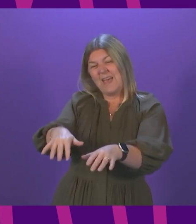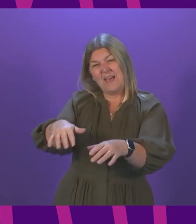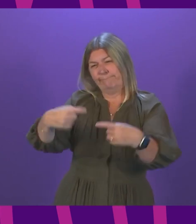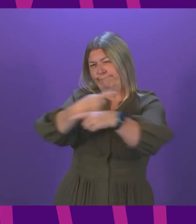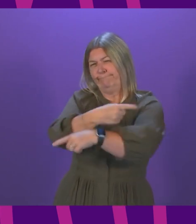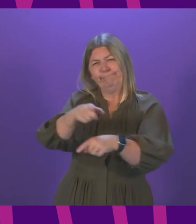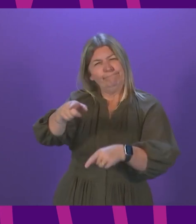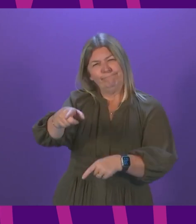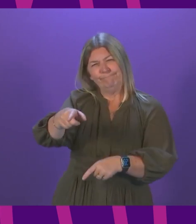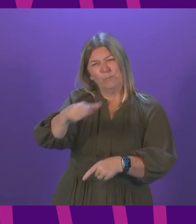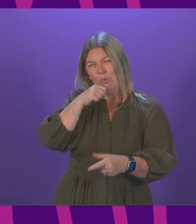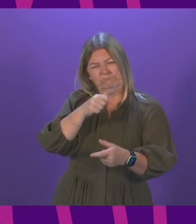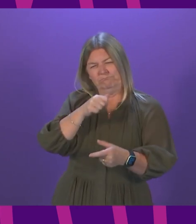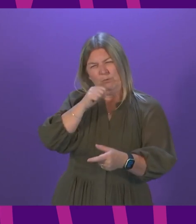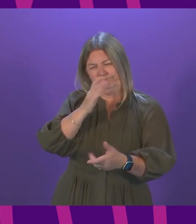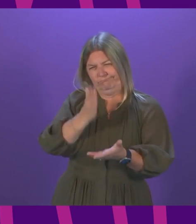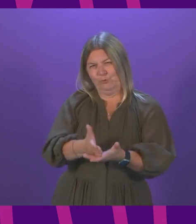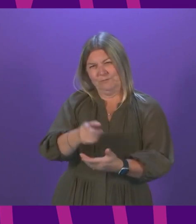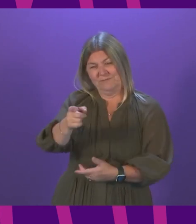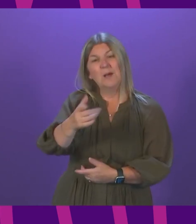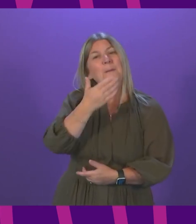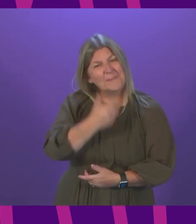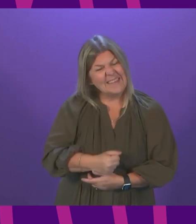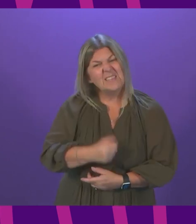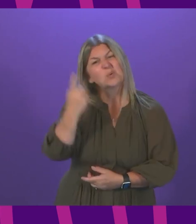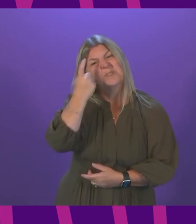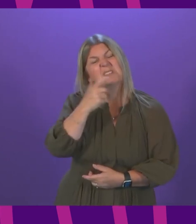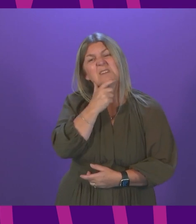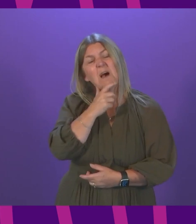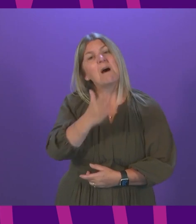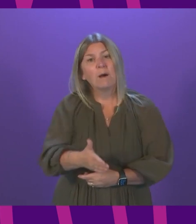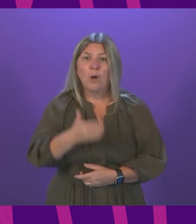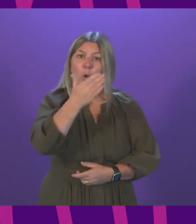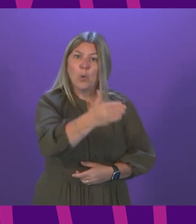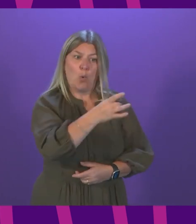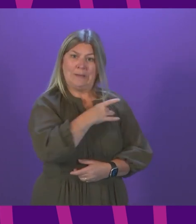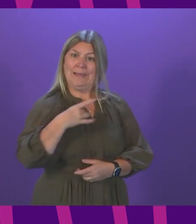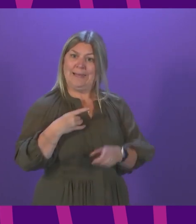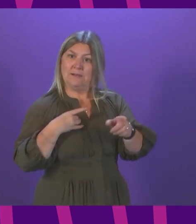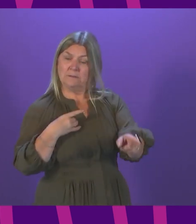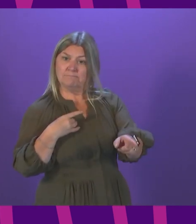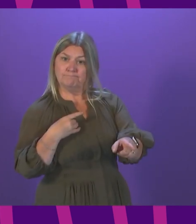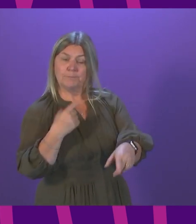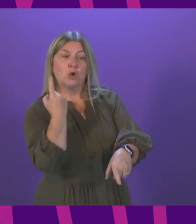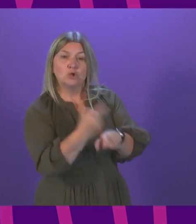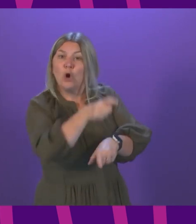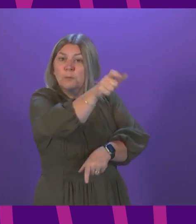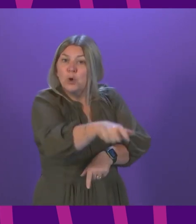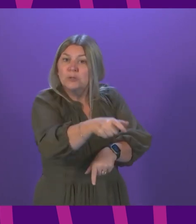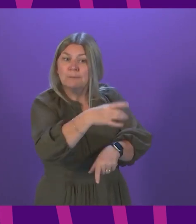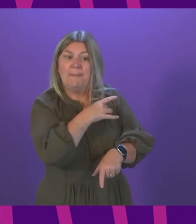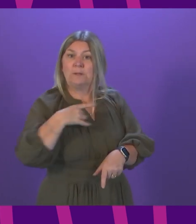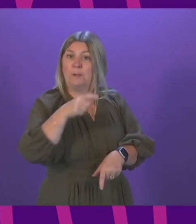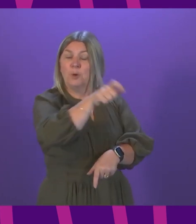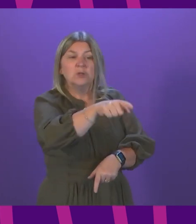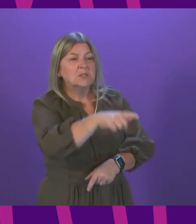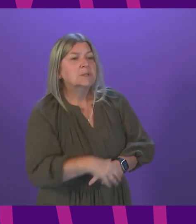circulate, please think about it. Go to a clinic, speak to a vaccinator, raise your concerns, have those concerns addressed and